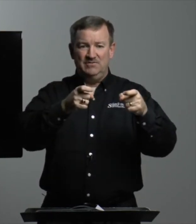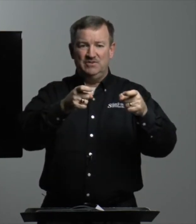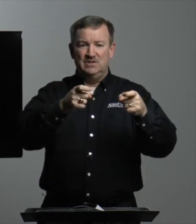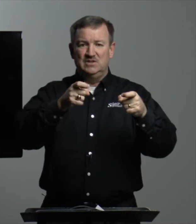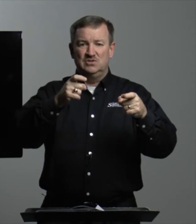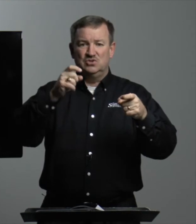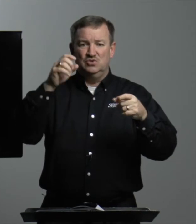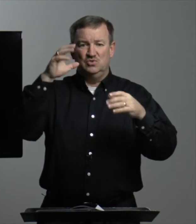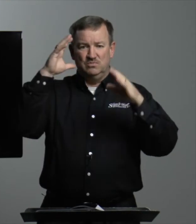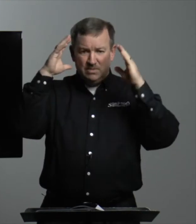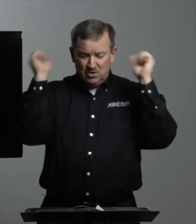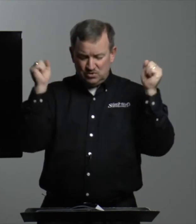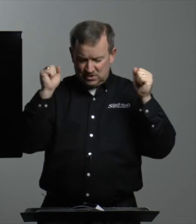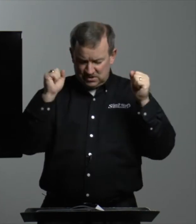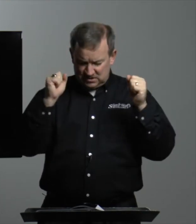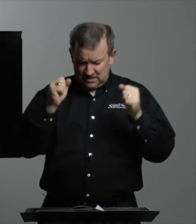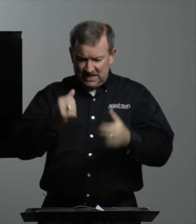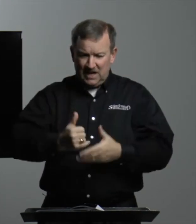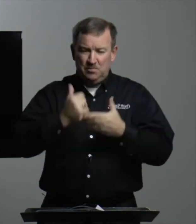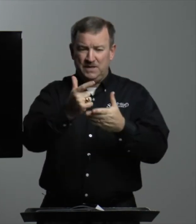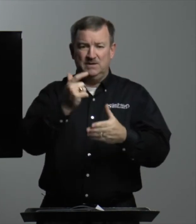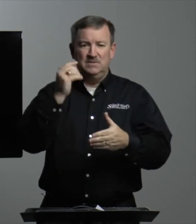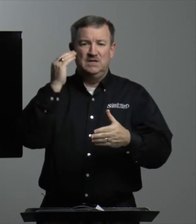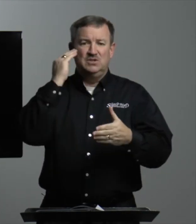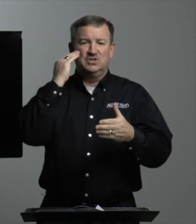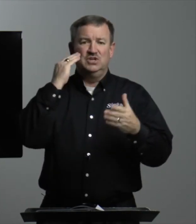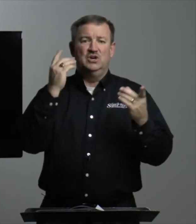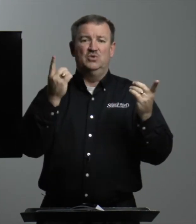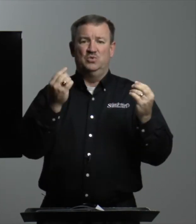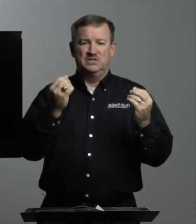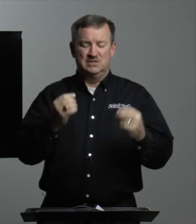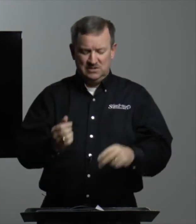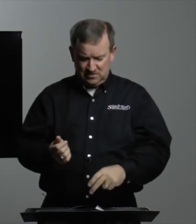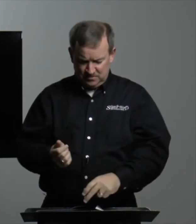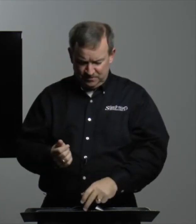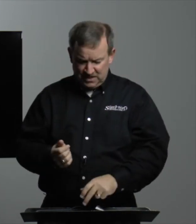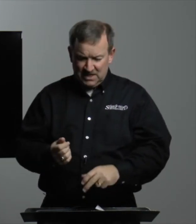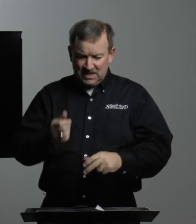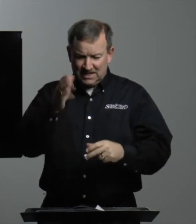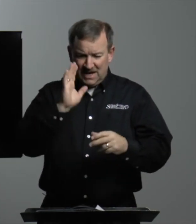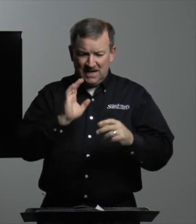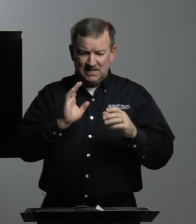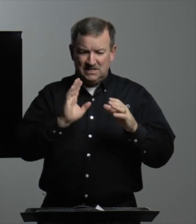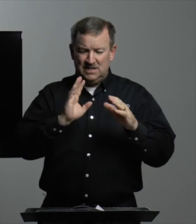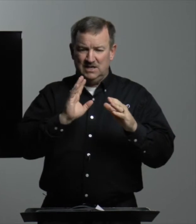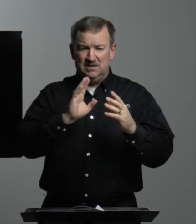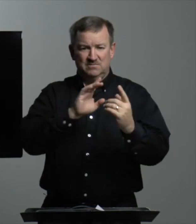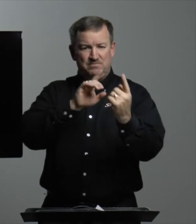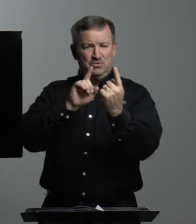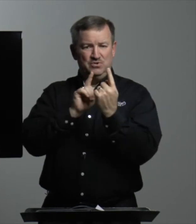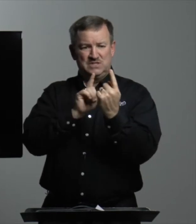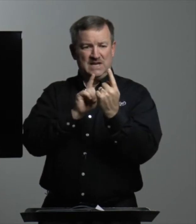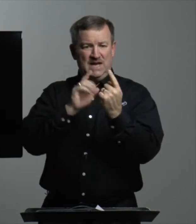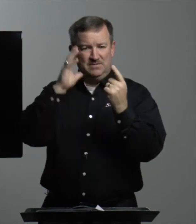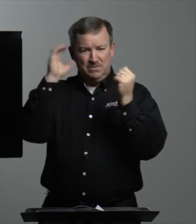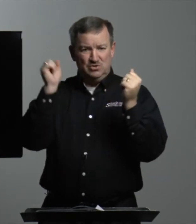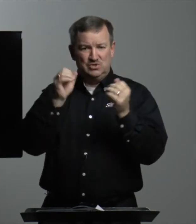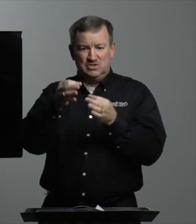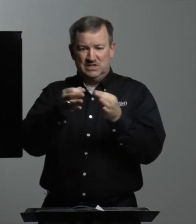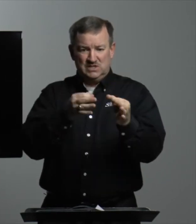to Moses to help him to know what to do. God pulled aside Moses and